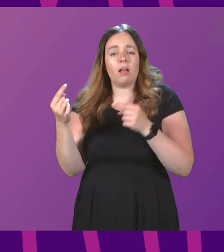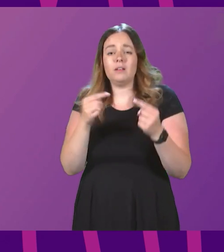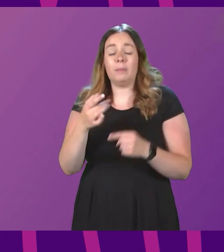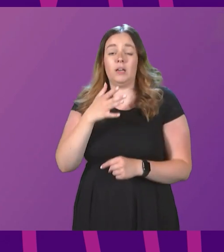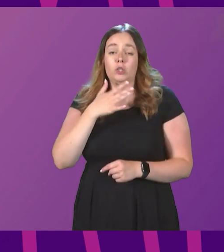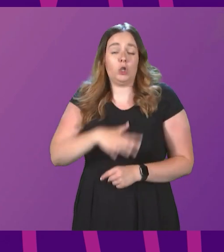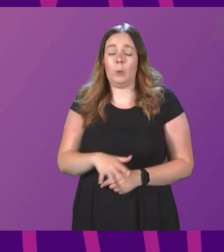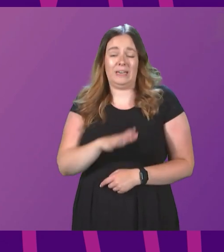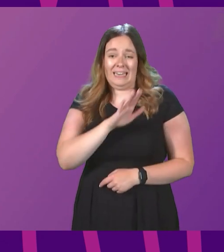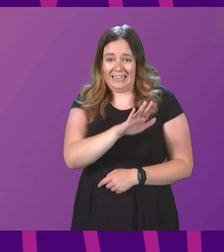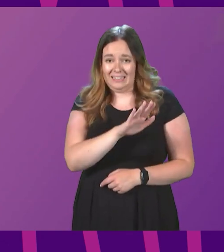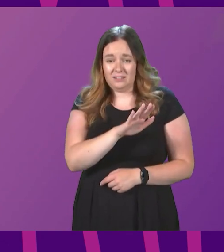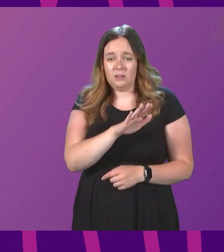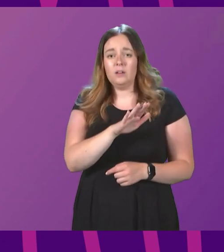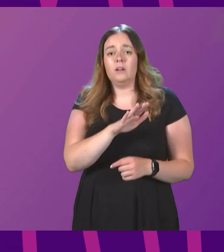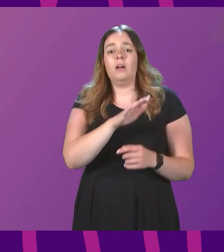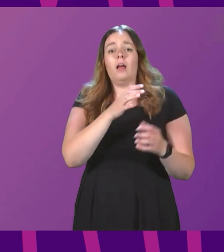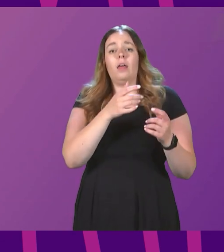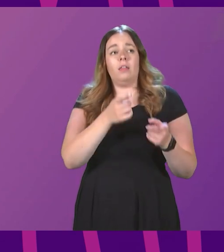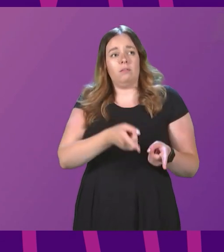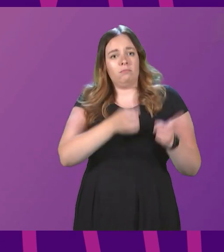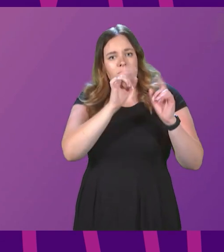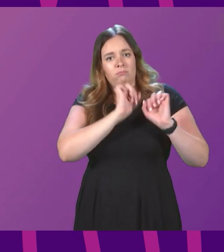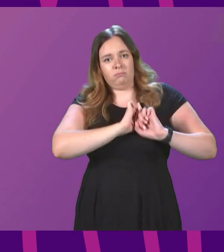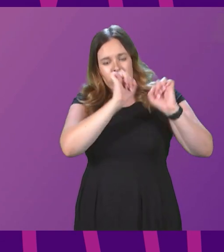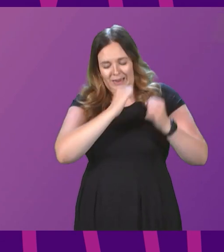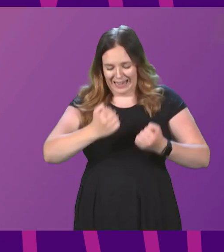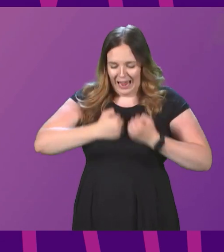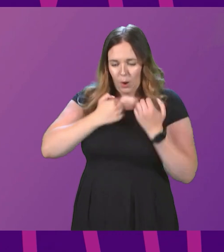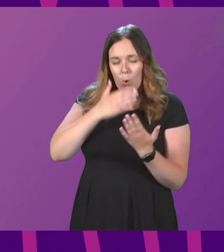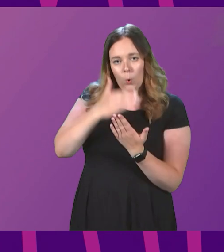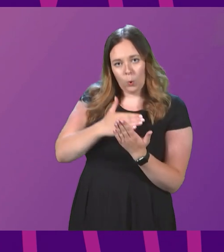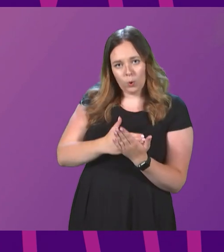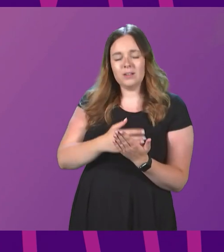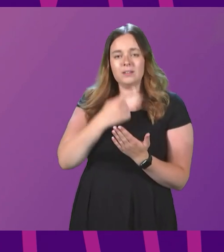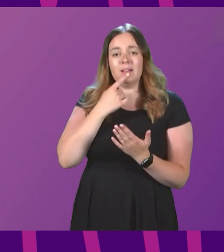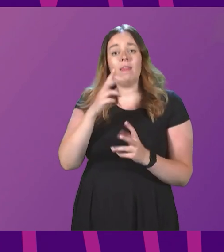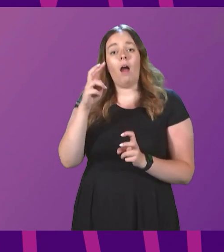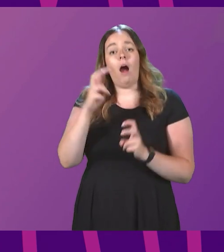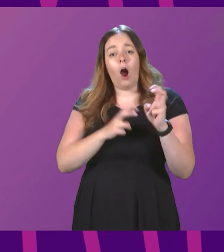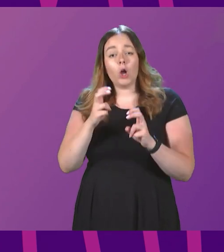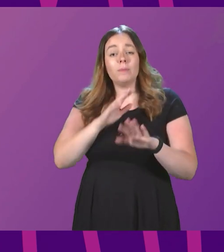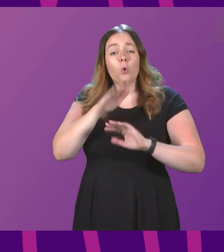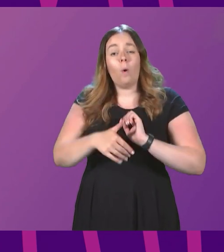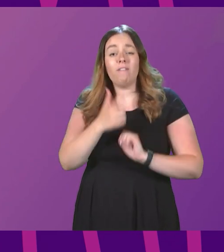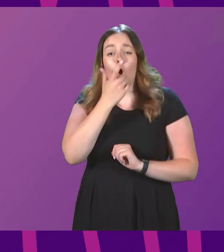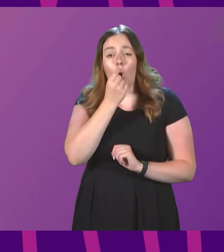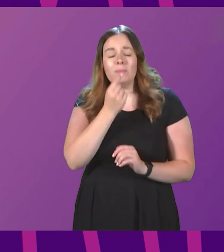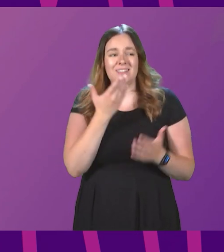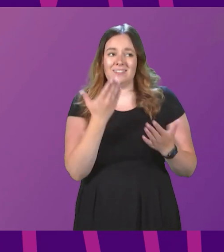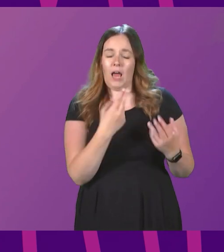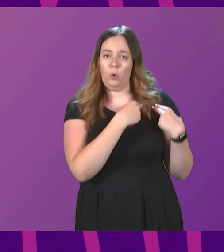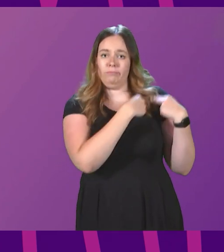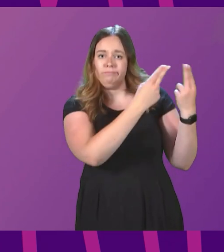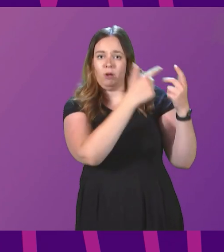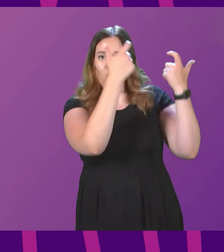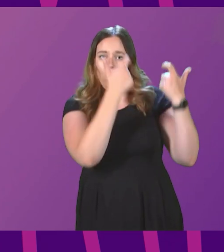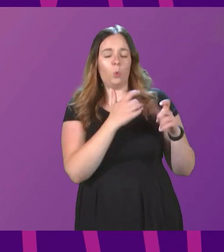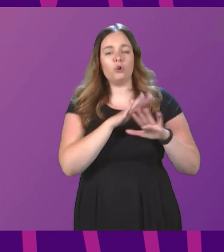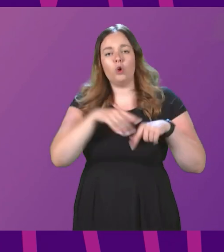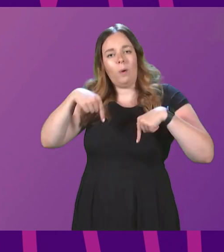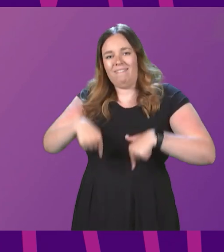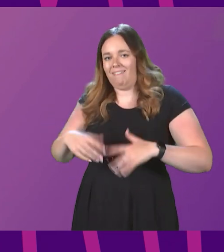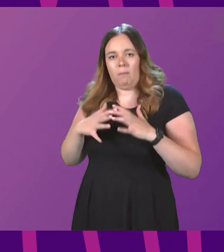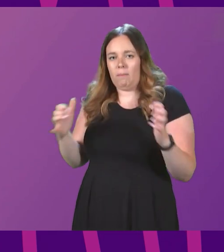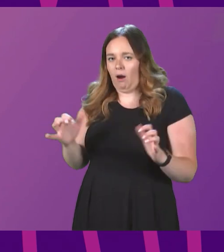Indeed, the subjudice principle and our own standing orders demand that the arguments on competence now be made in court and not here in this